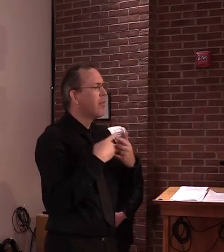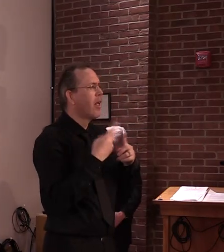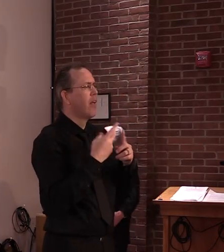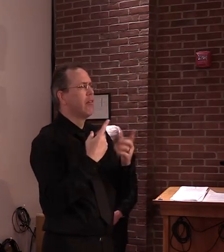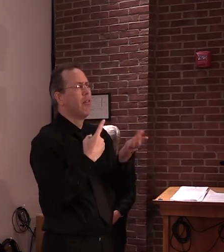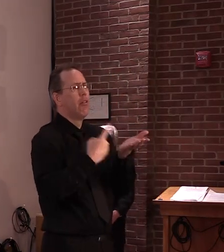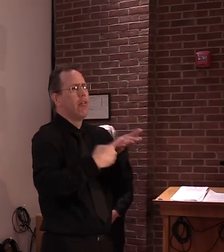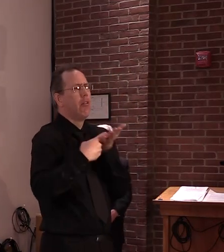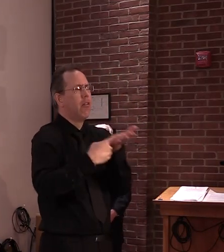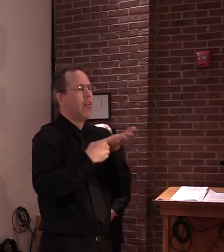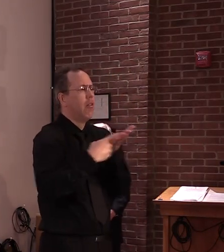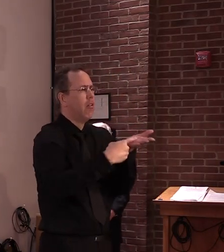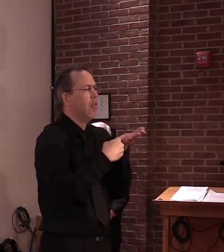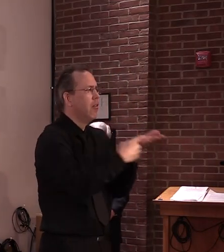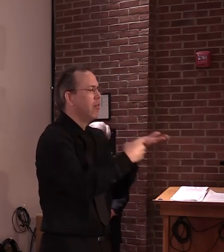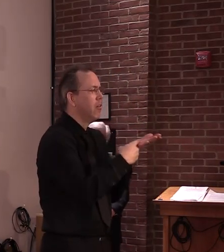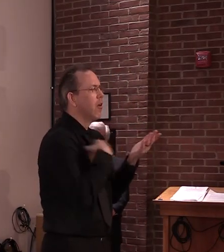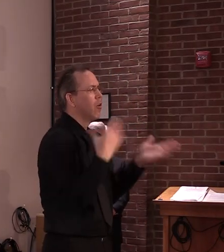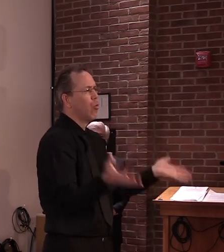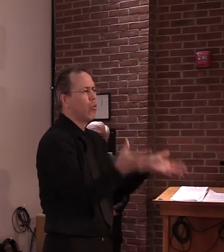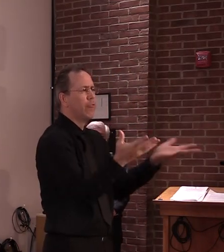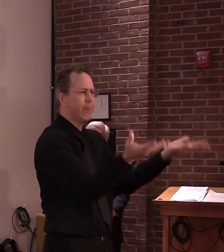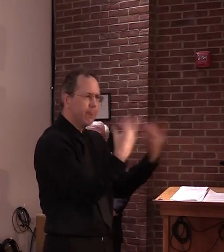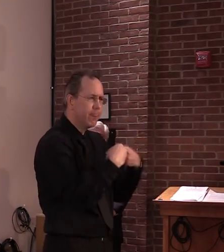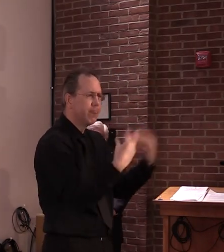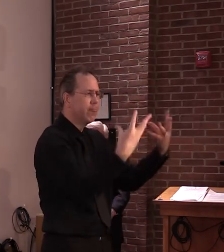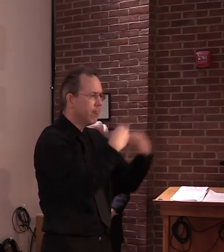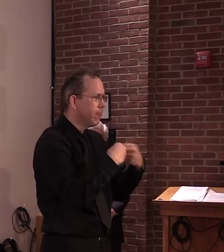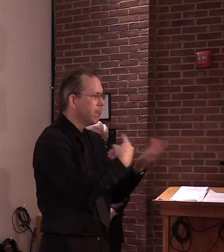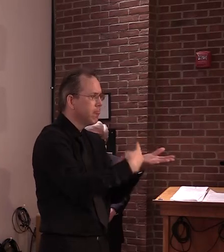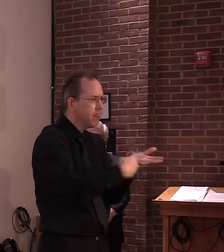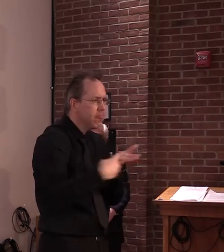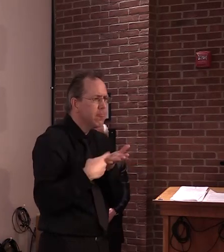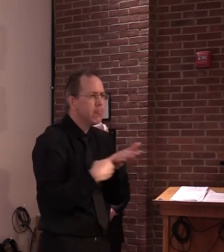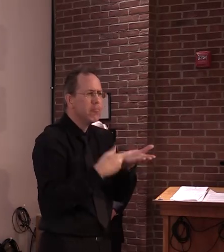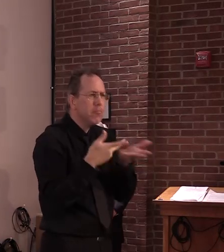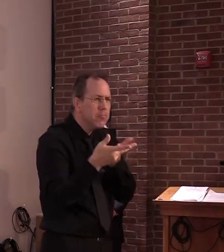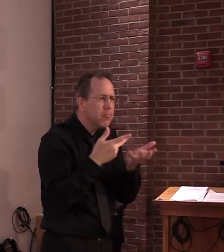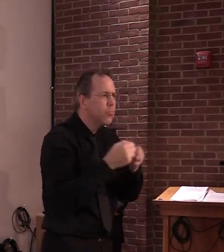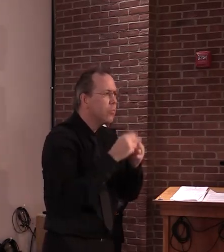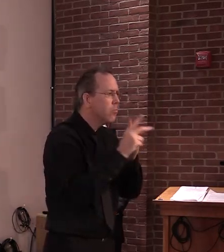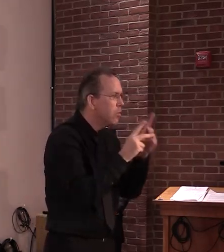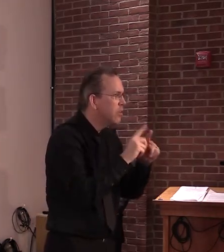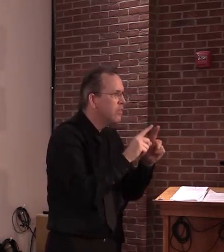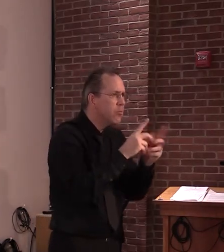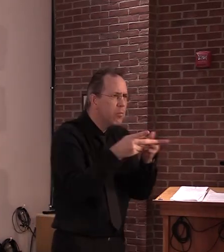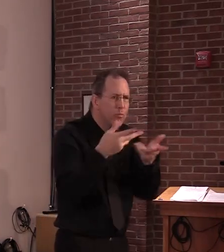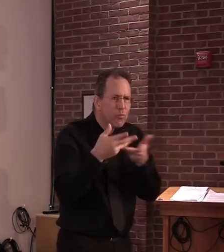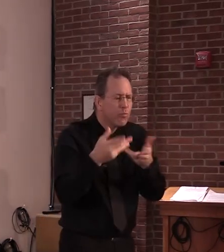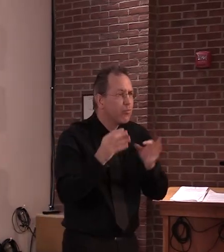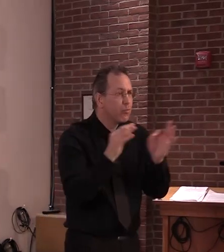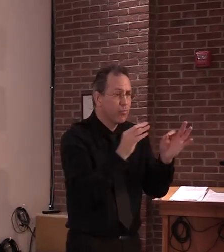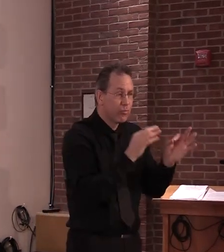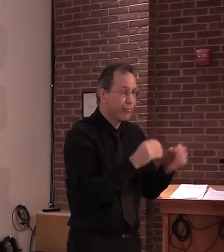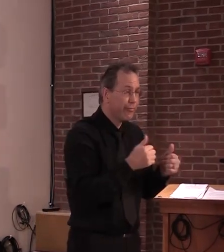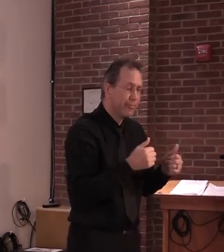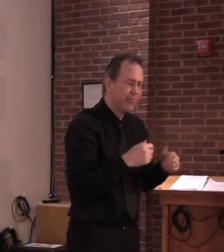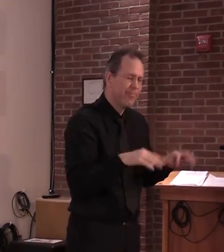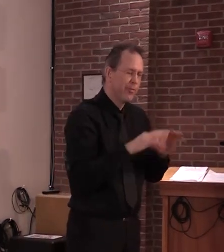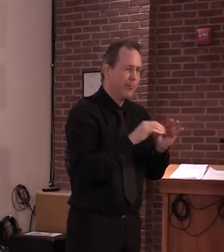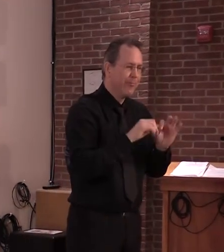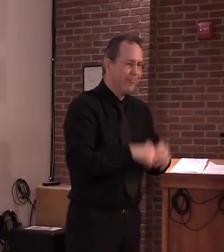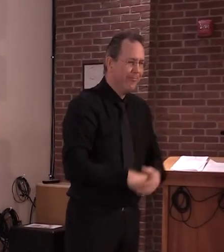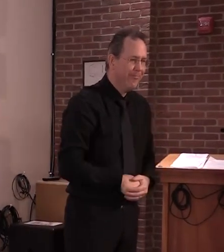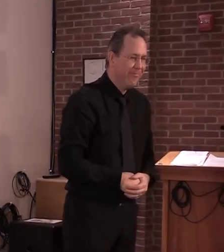at least help shed some light on the important issues. Thanks for those questions. Thank you. Uh,